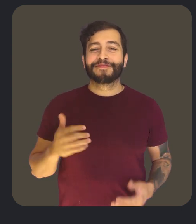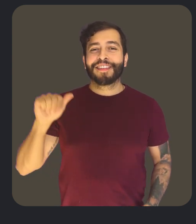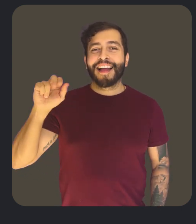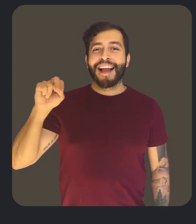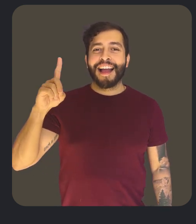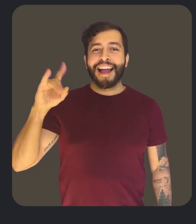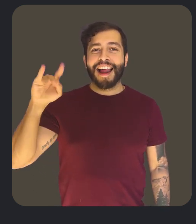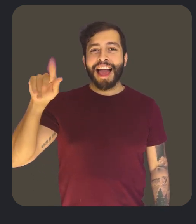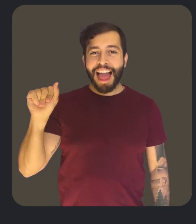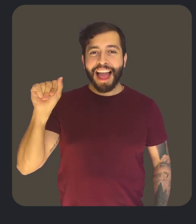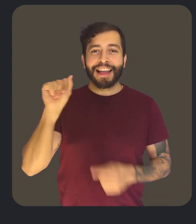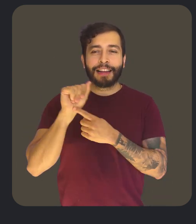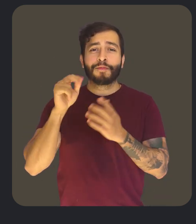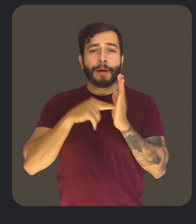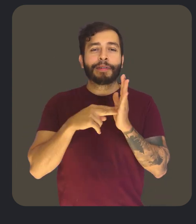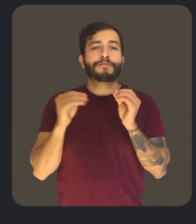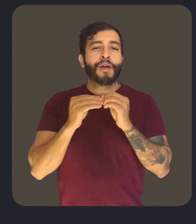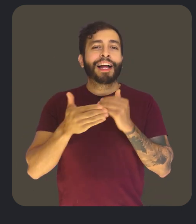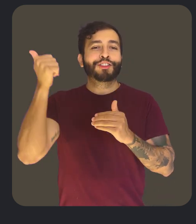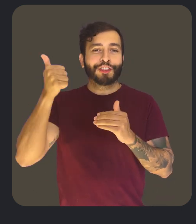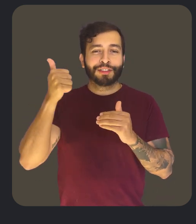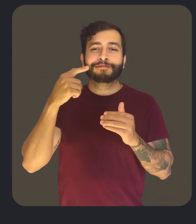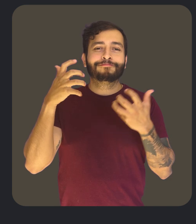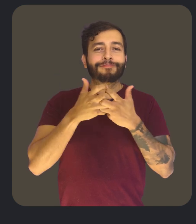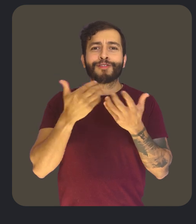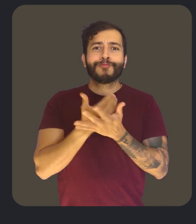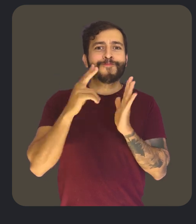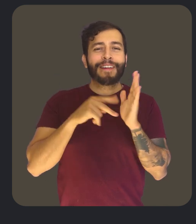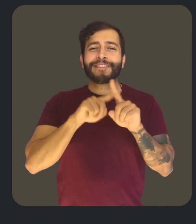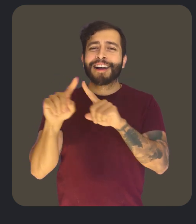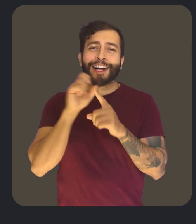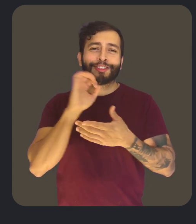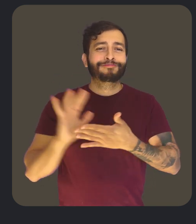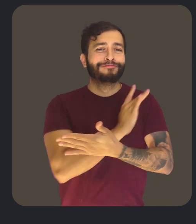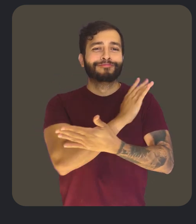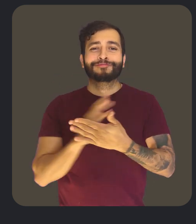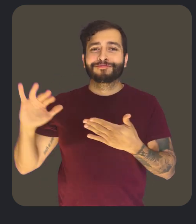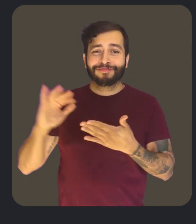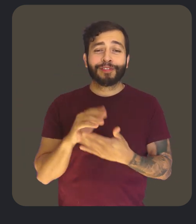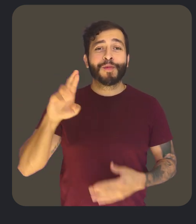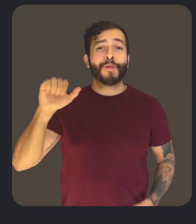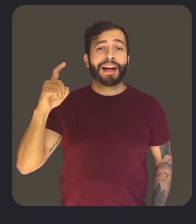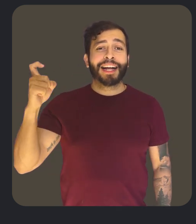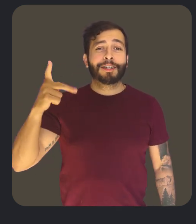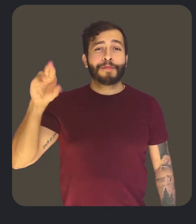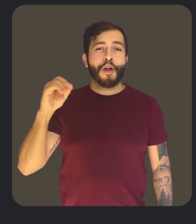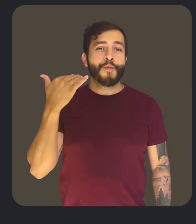Andika, a font designed to maximize legibility, especially for new readers of all ages. ReadX Pro, an